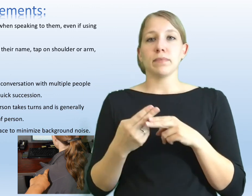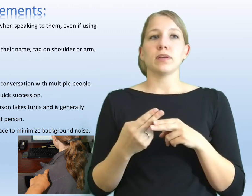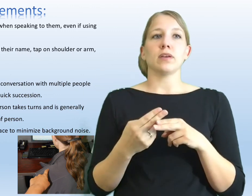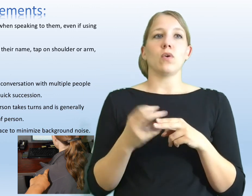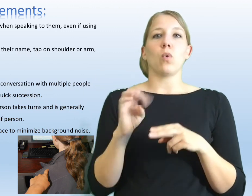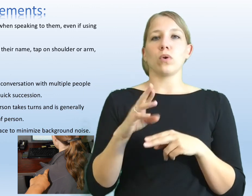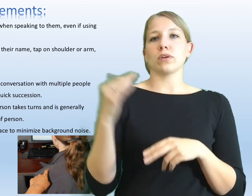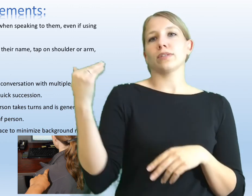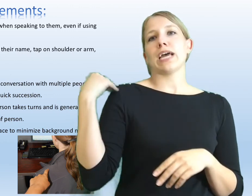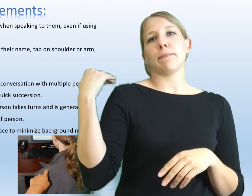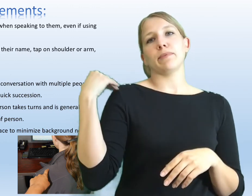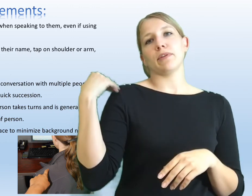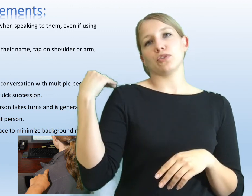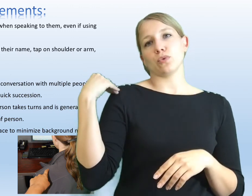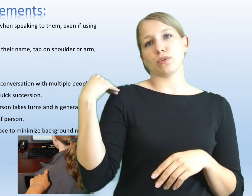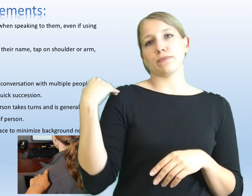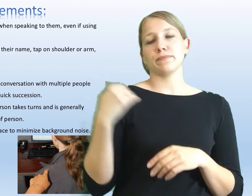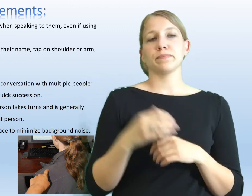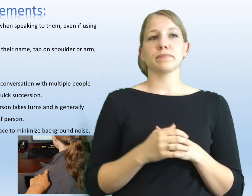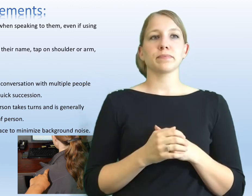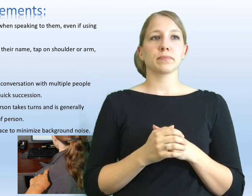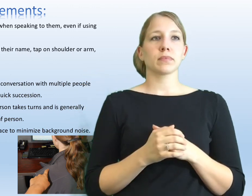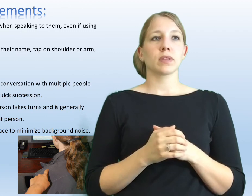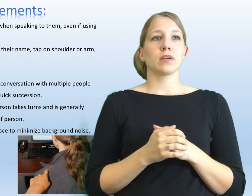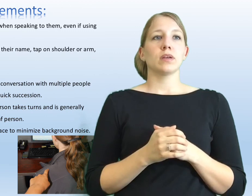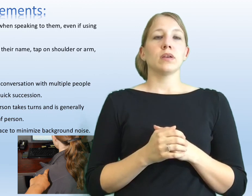name or tap them on the shoulder.